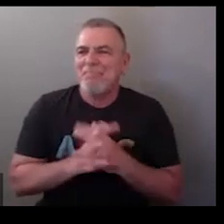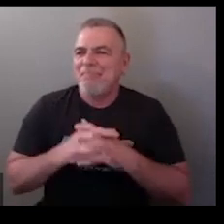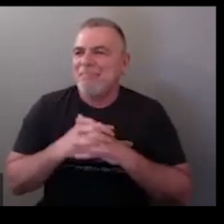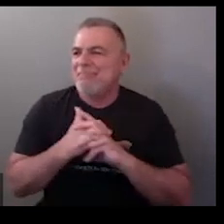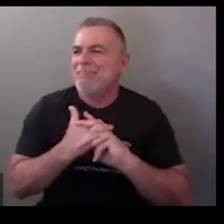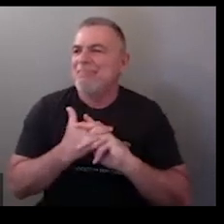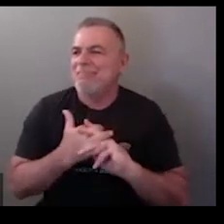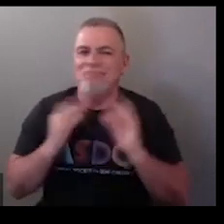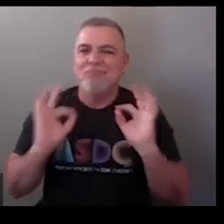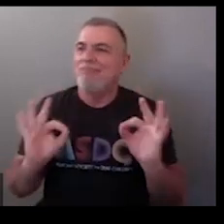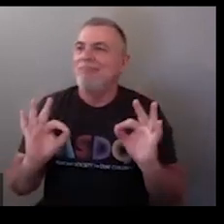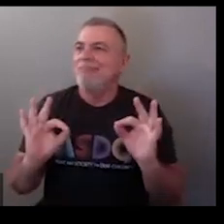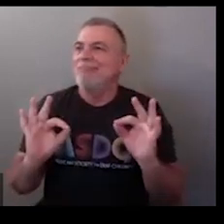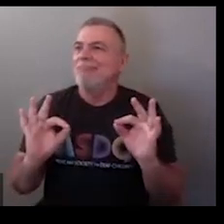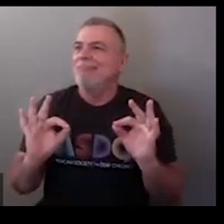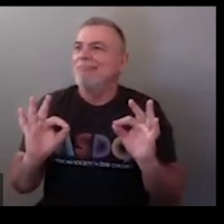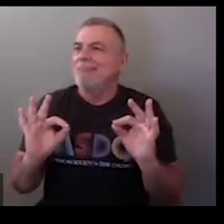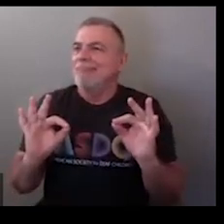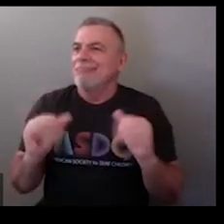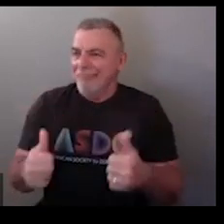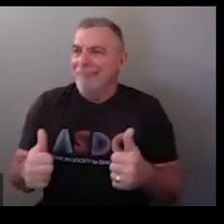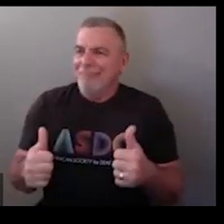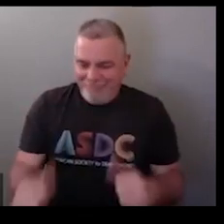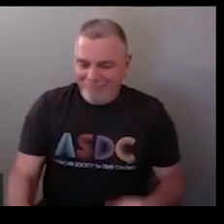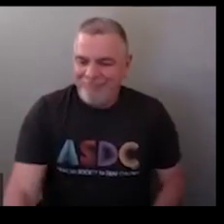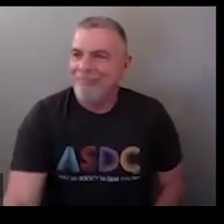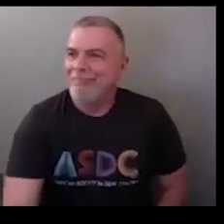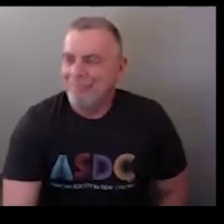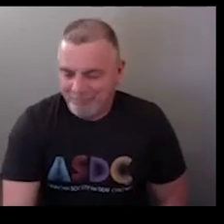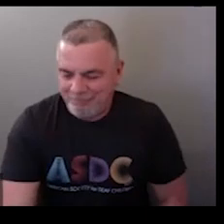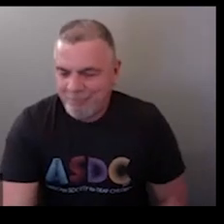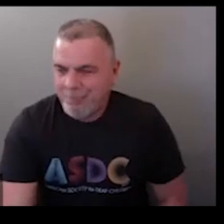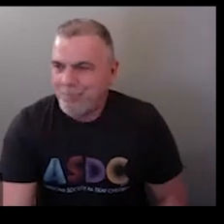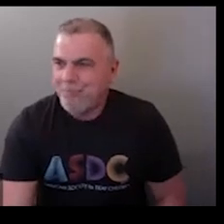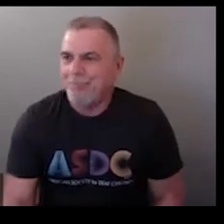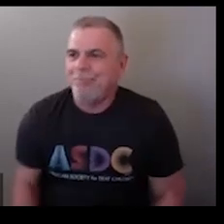out okay everybody's ready okay